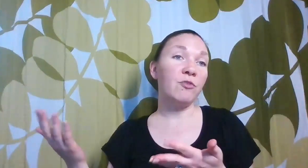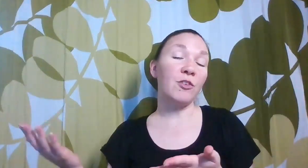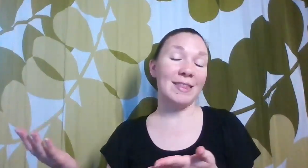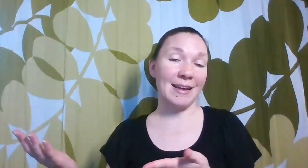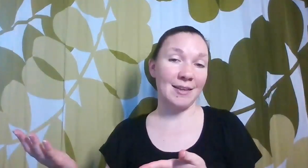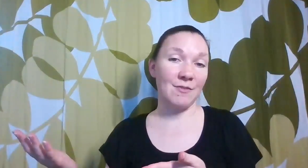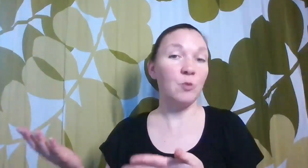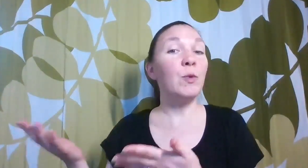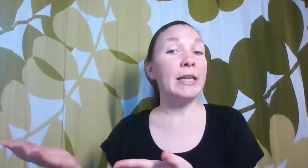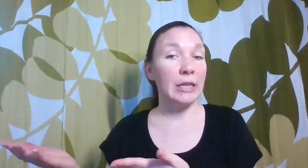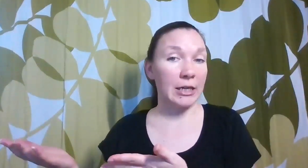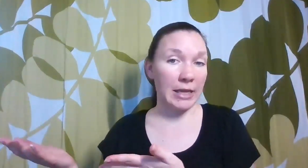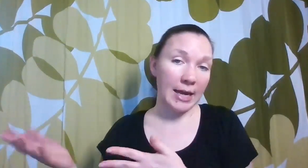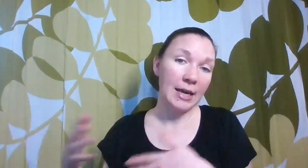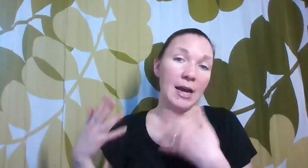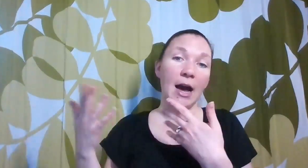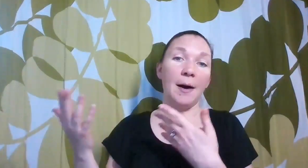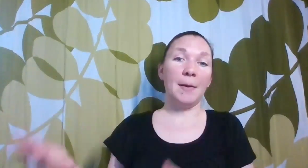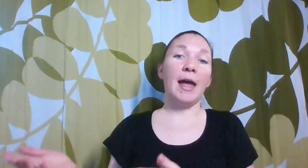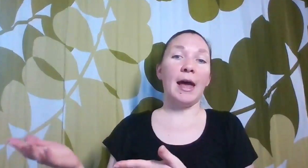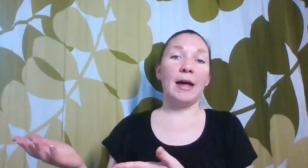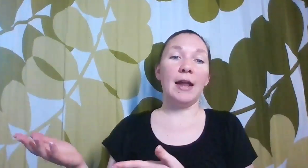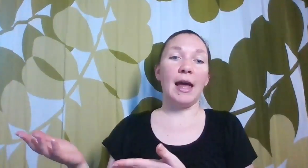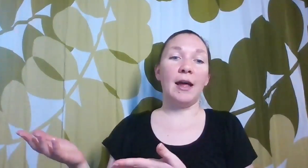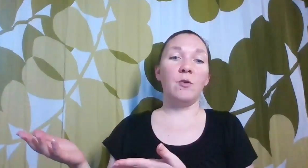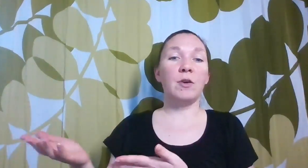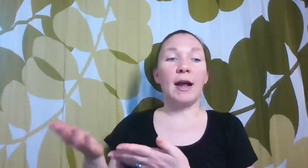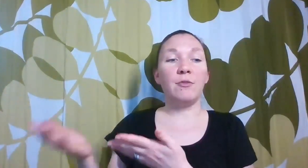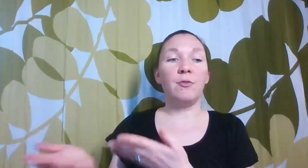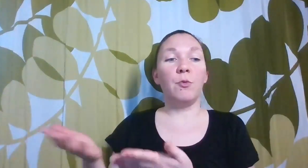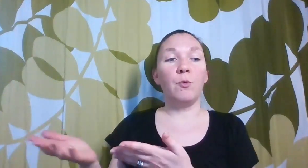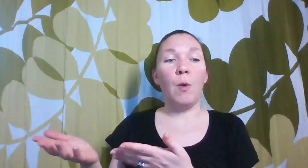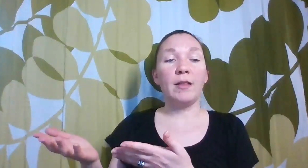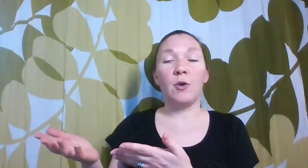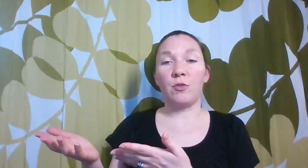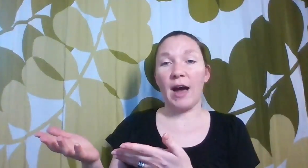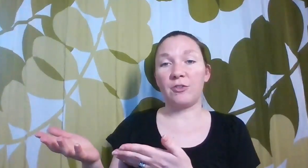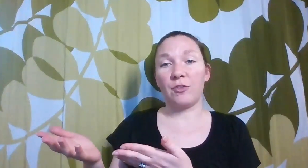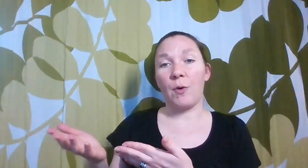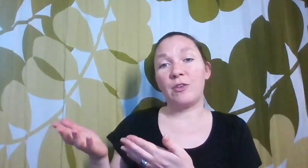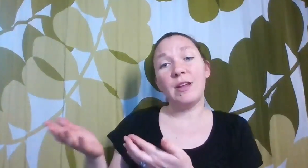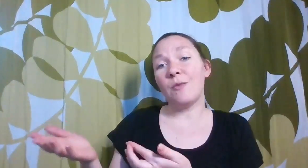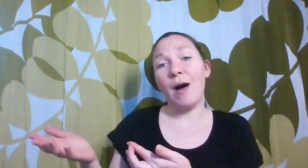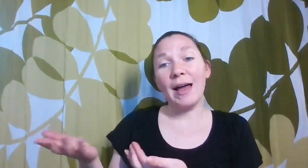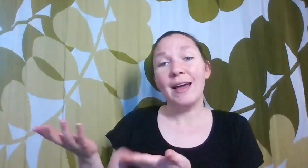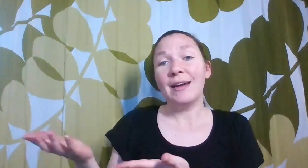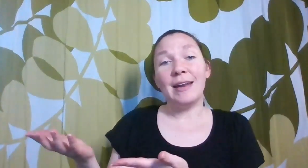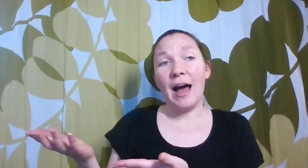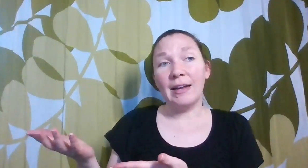first Thanksgiving really looked like and kind of what those factors go into it and why not